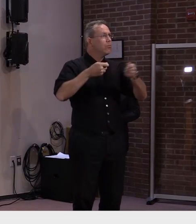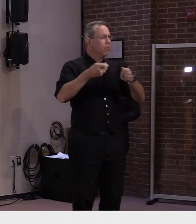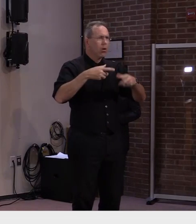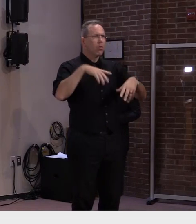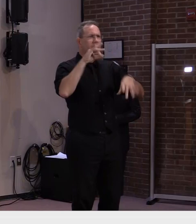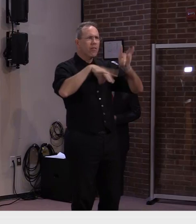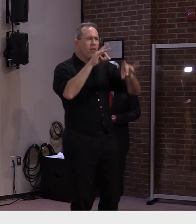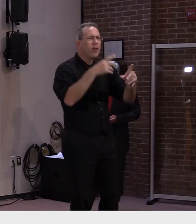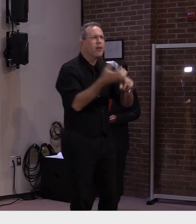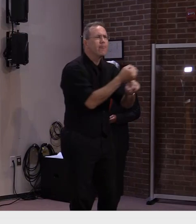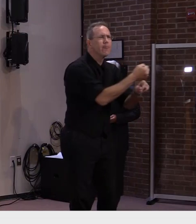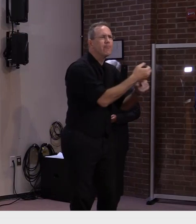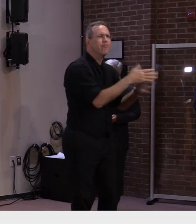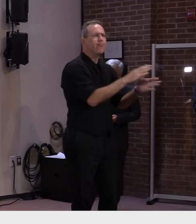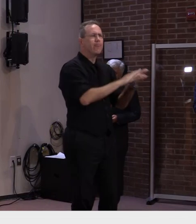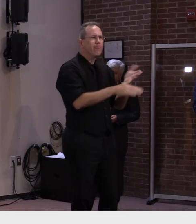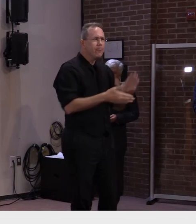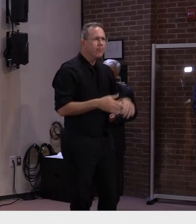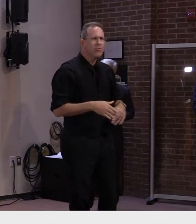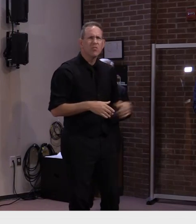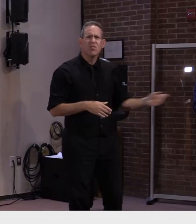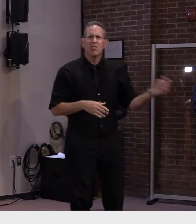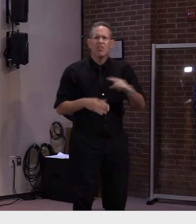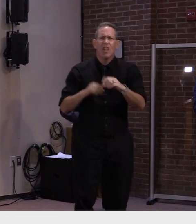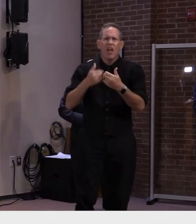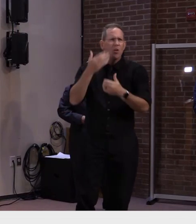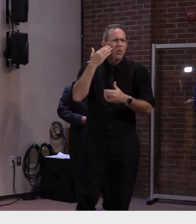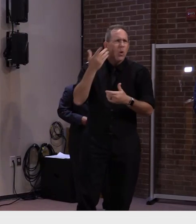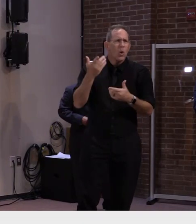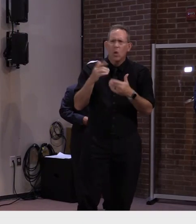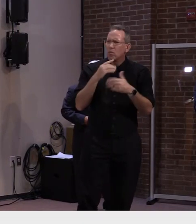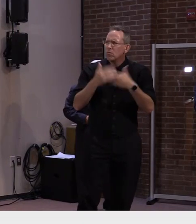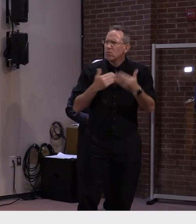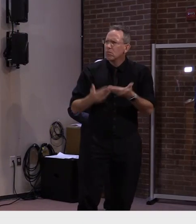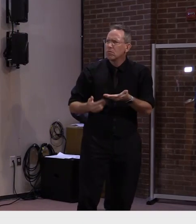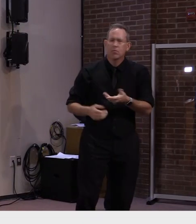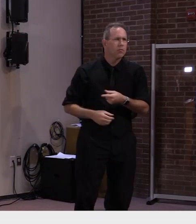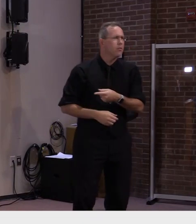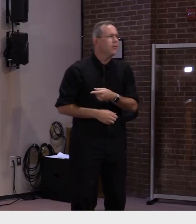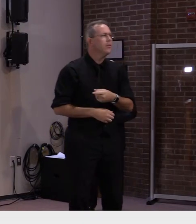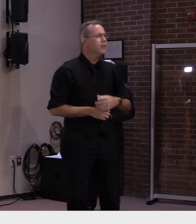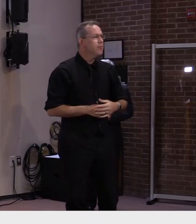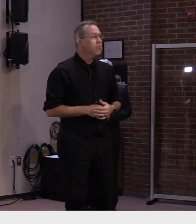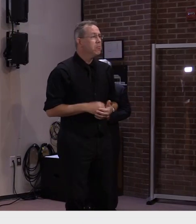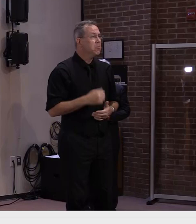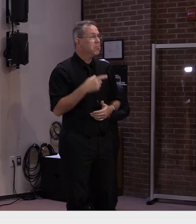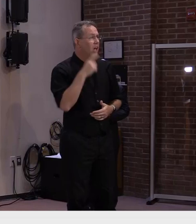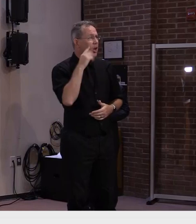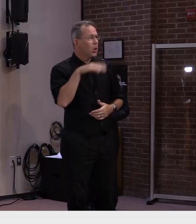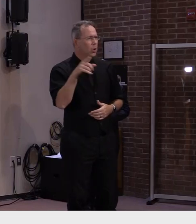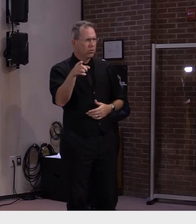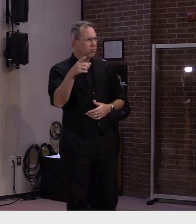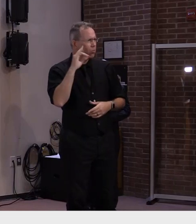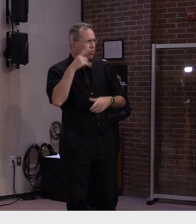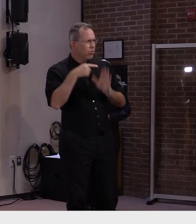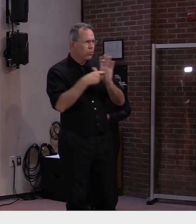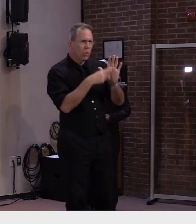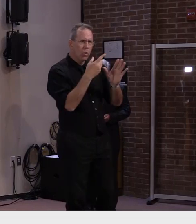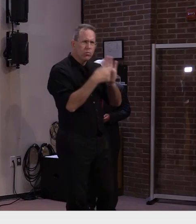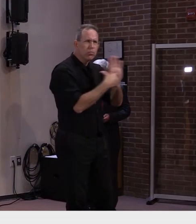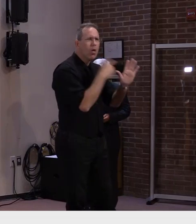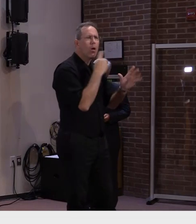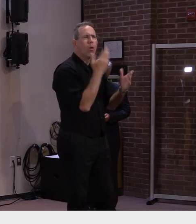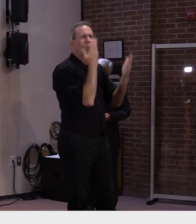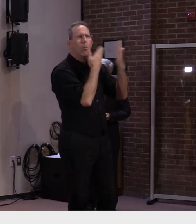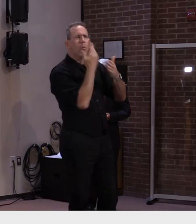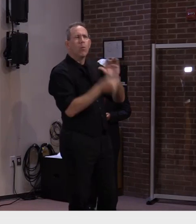will you know if you've done the job? Well, he'll continue to be transparent and honest and open, as he did with this press conference